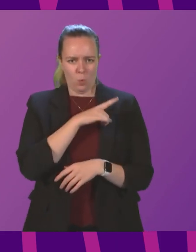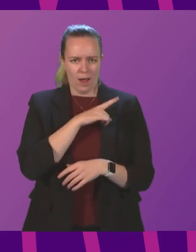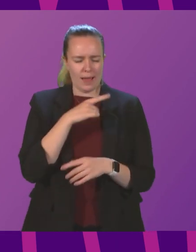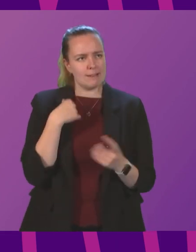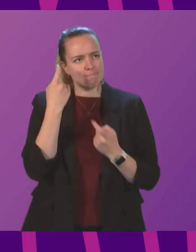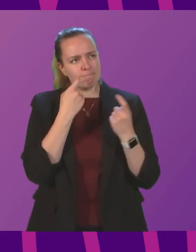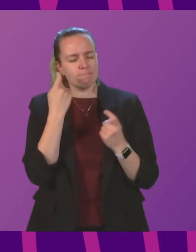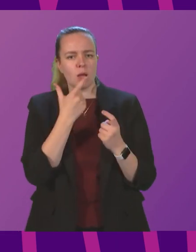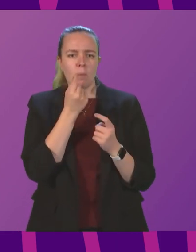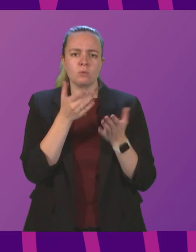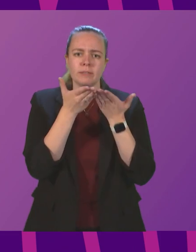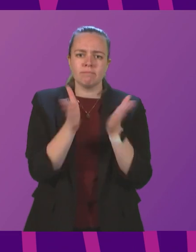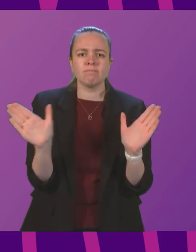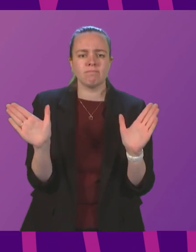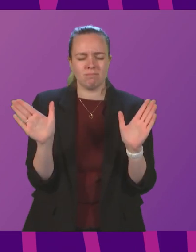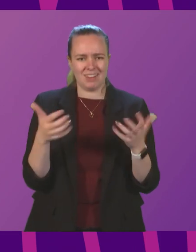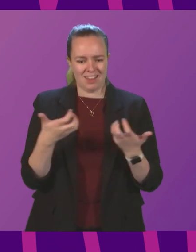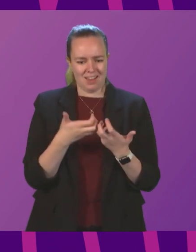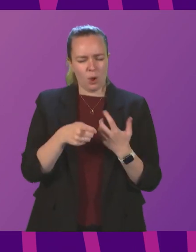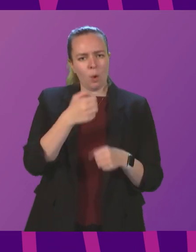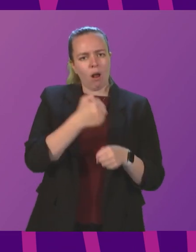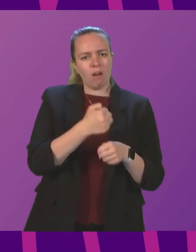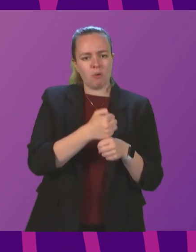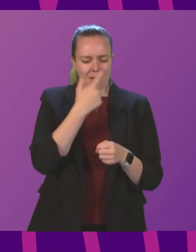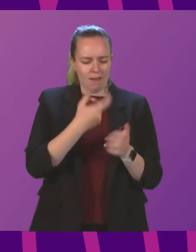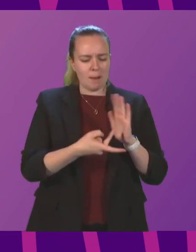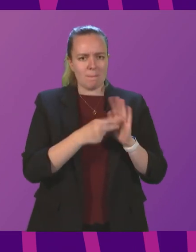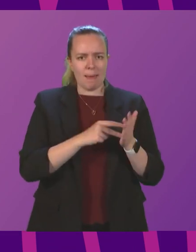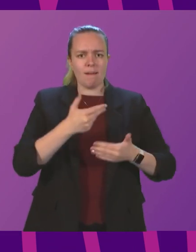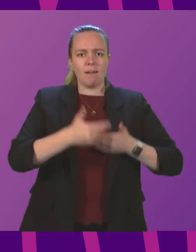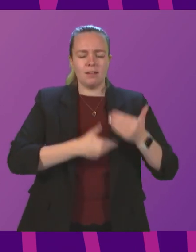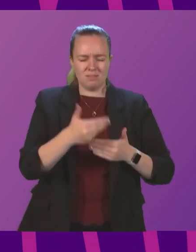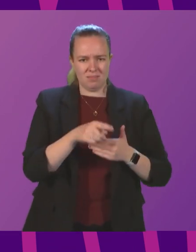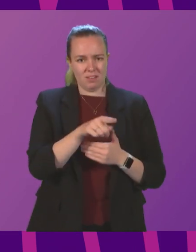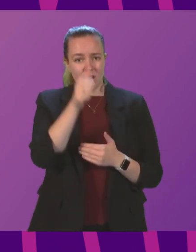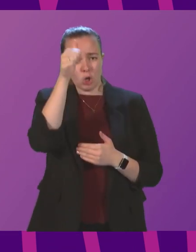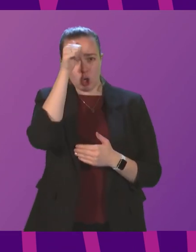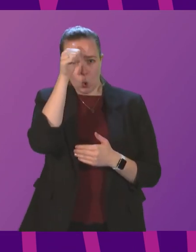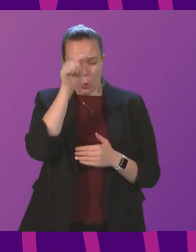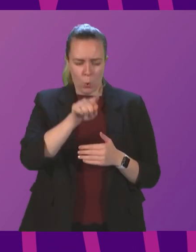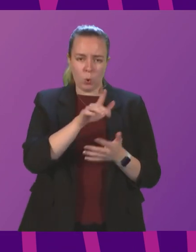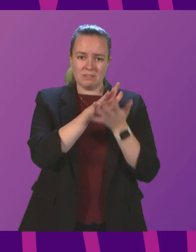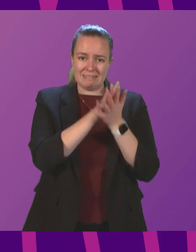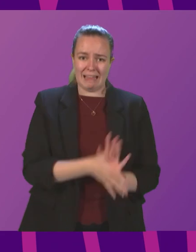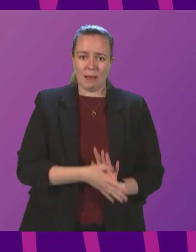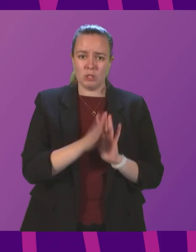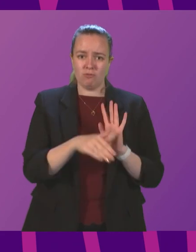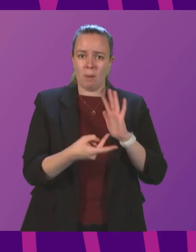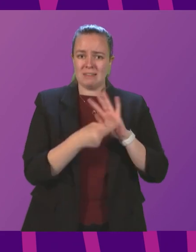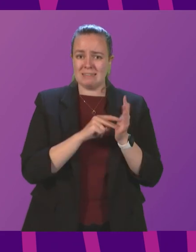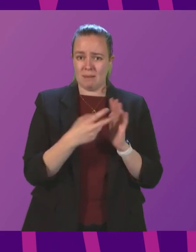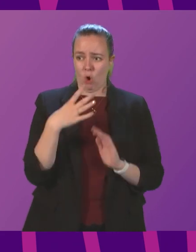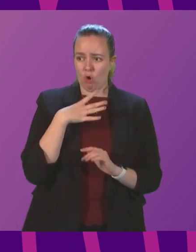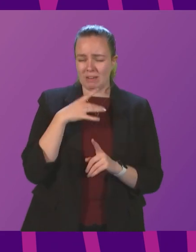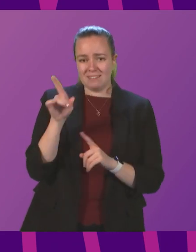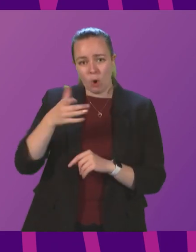expand it? How can this government take these plans forward when they know the damage the scheme is already doing to